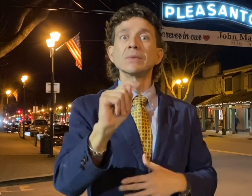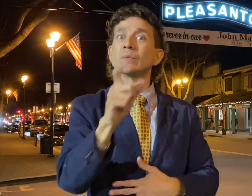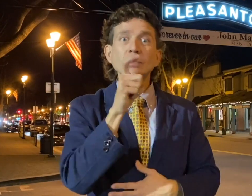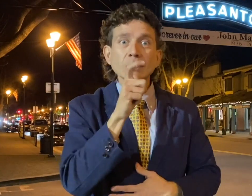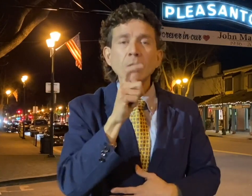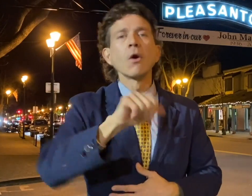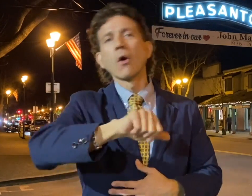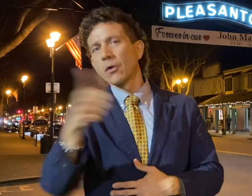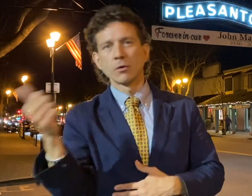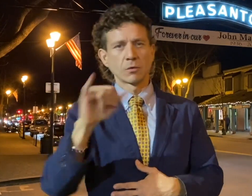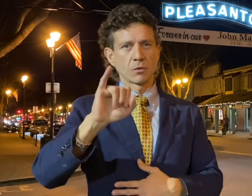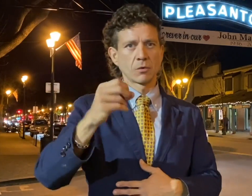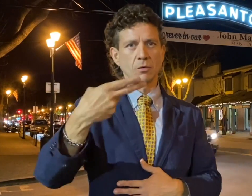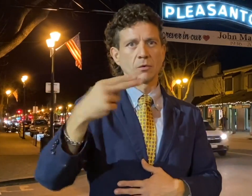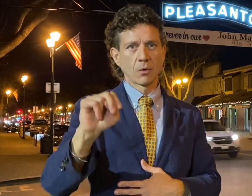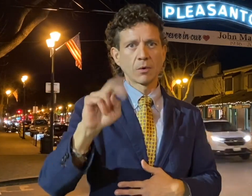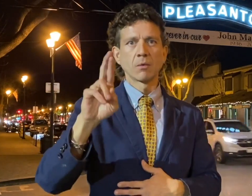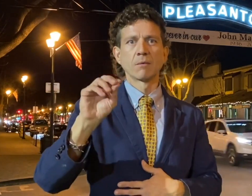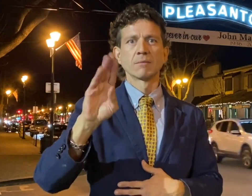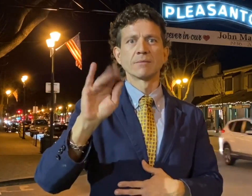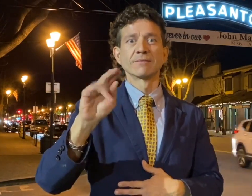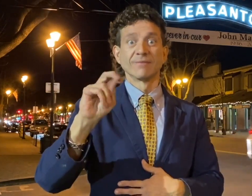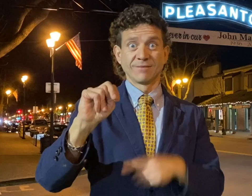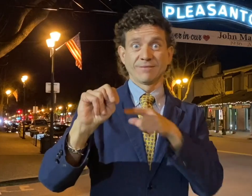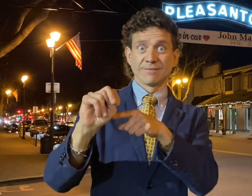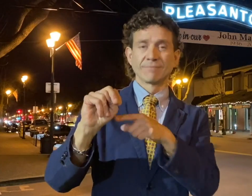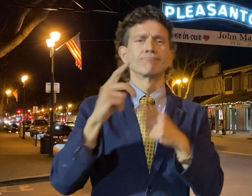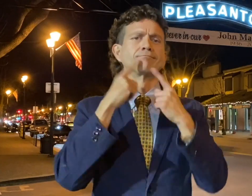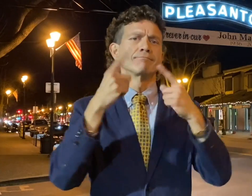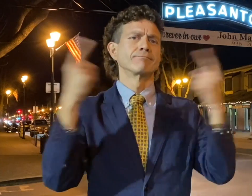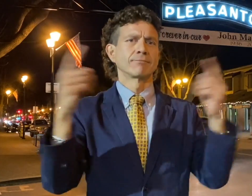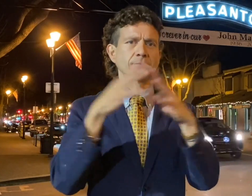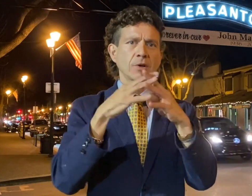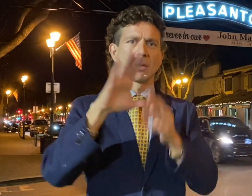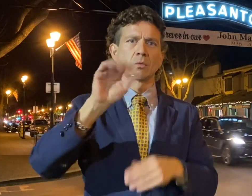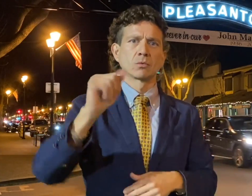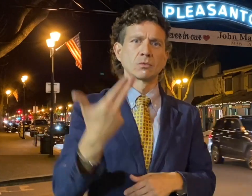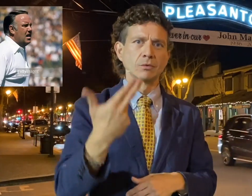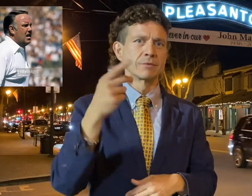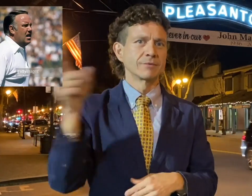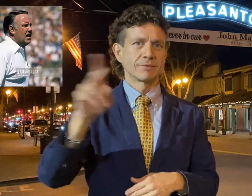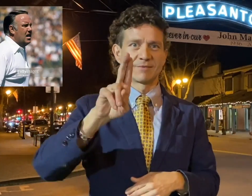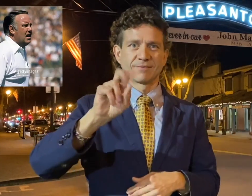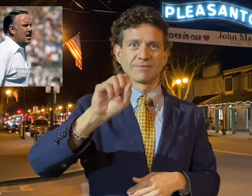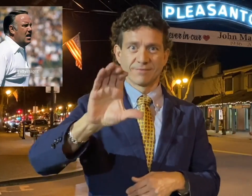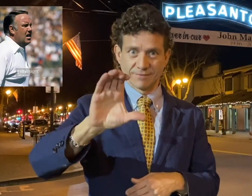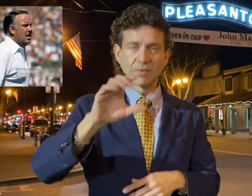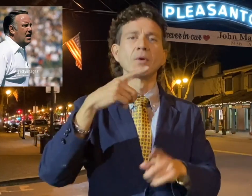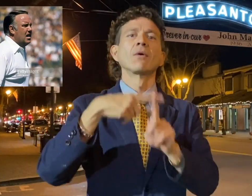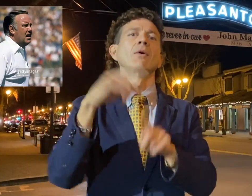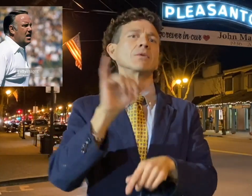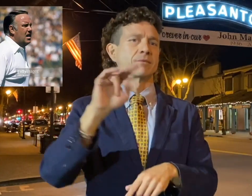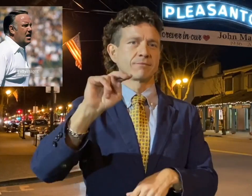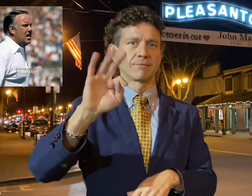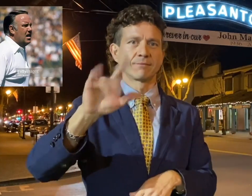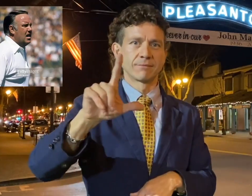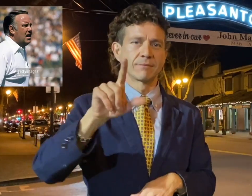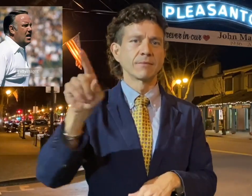of his classmates was another John, John Robinson, a former football coach for USC and later the LA